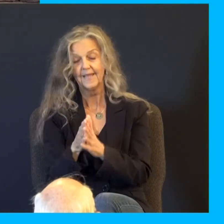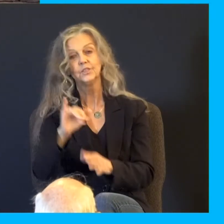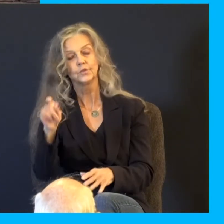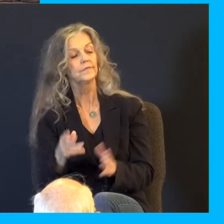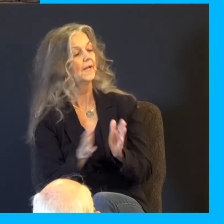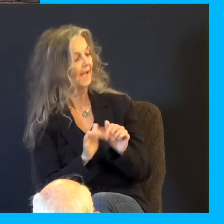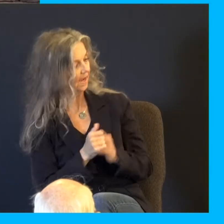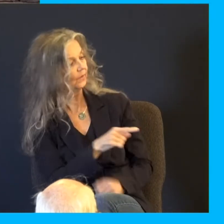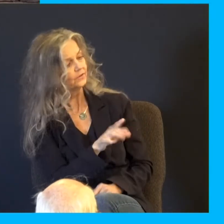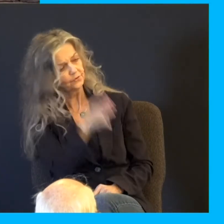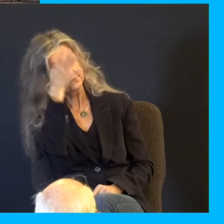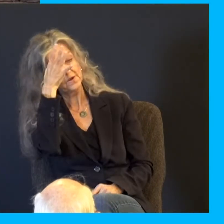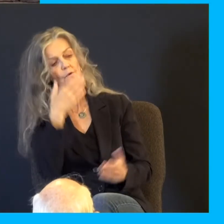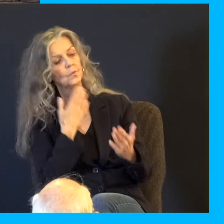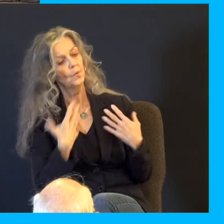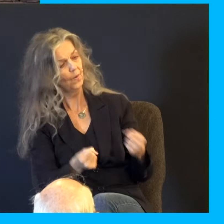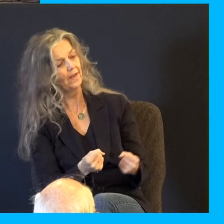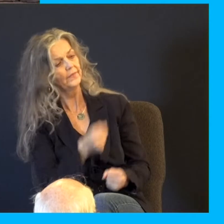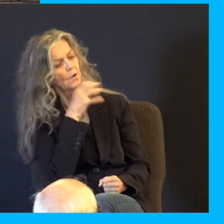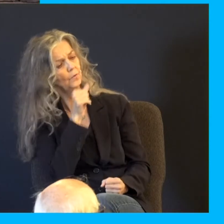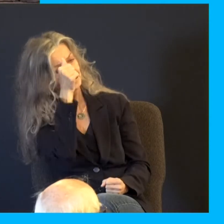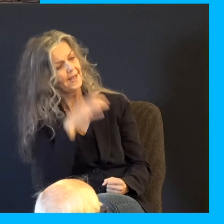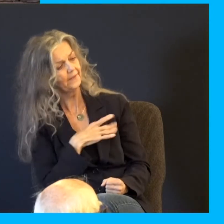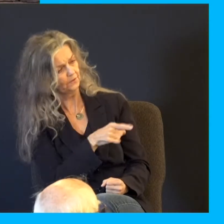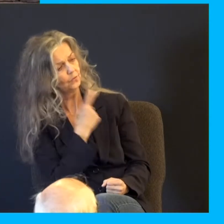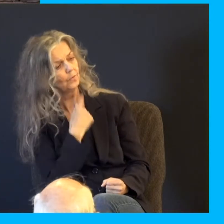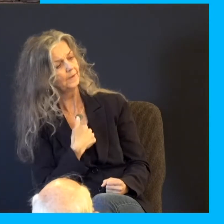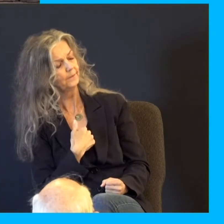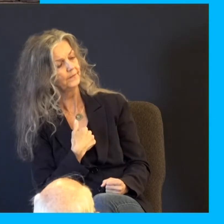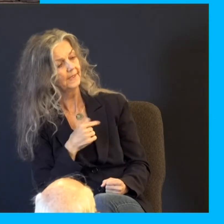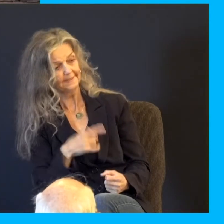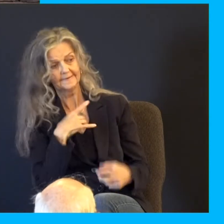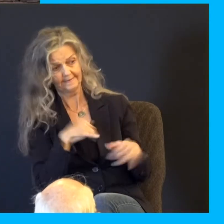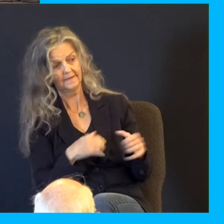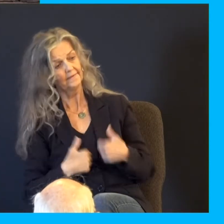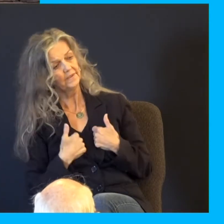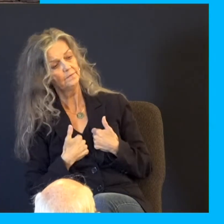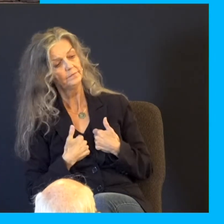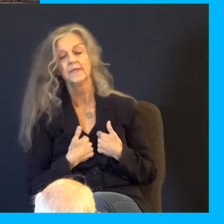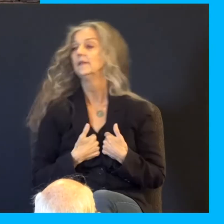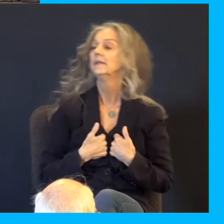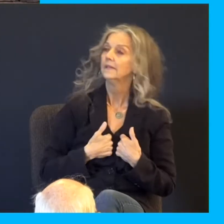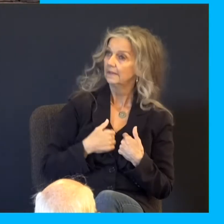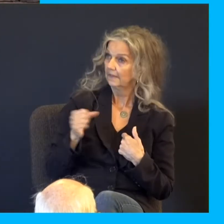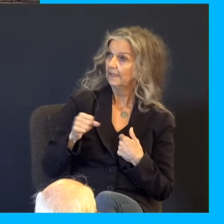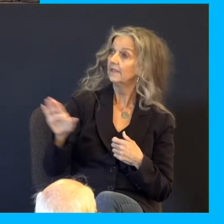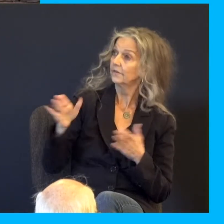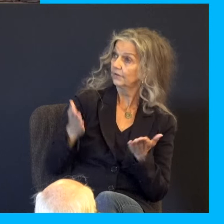Is your father well, the old man, of whom ye spake? Is he yet alive? And they answered, Thy servant our father is in good health,